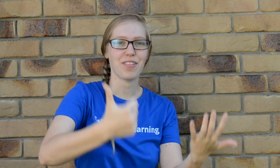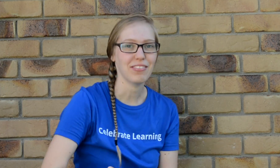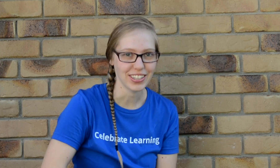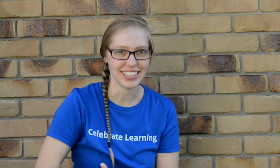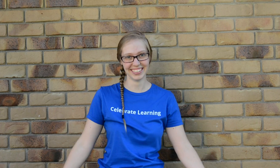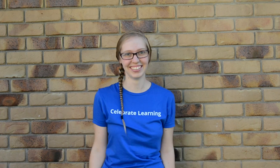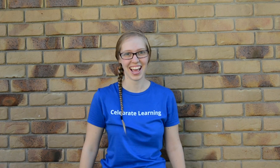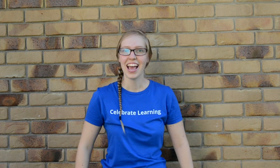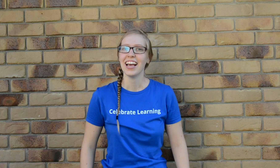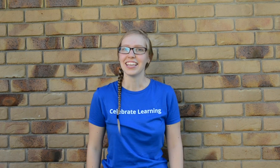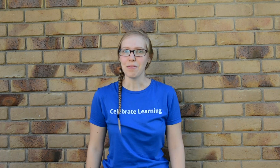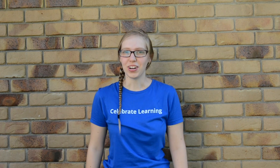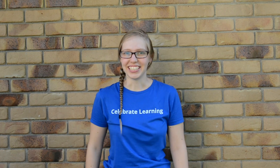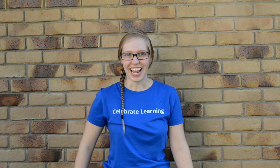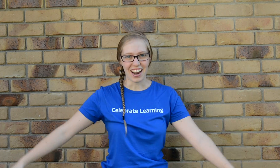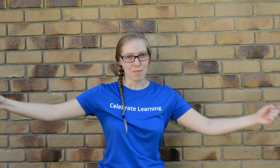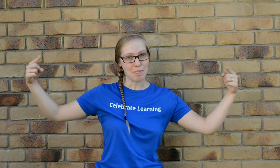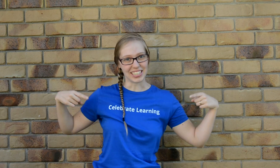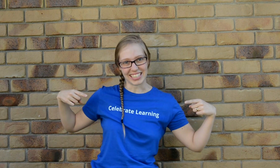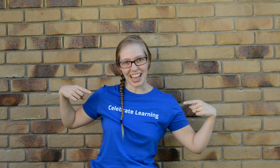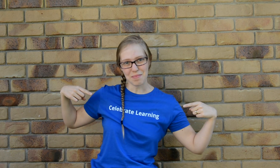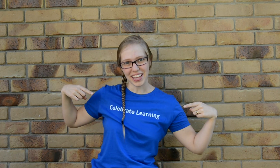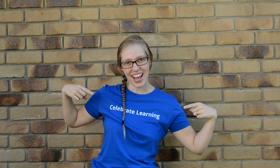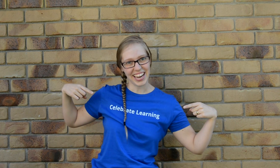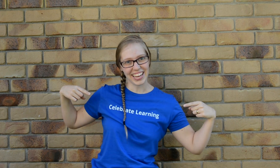Revolution. Keep watching, and remember to celebrate learning!